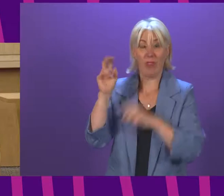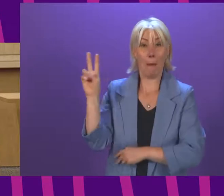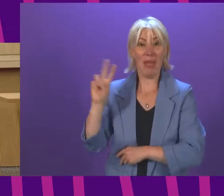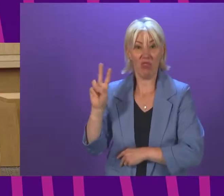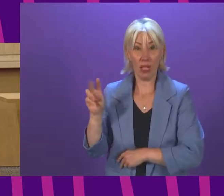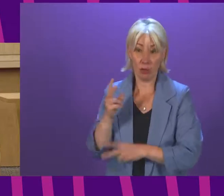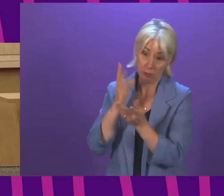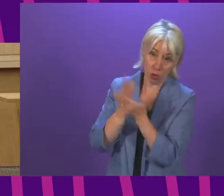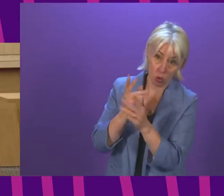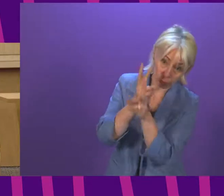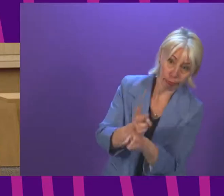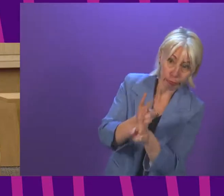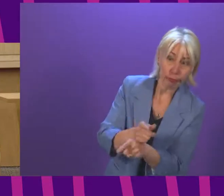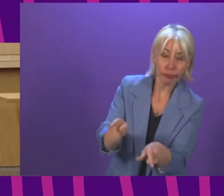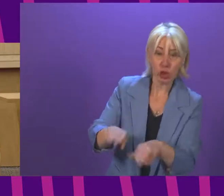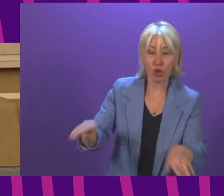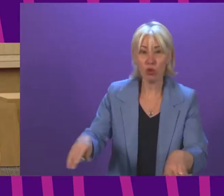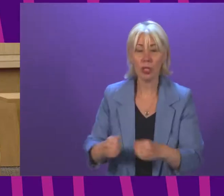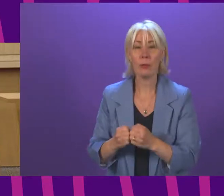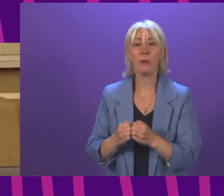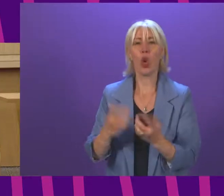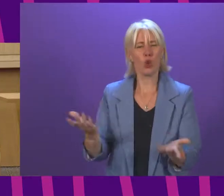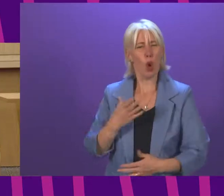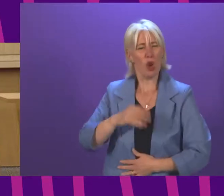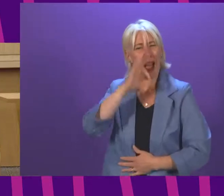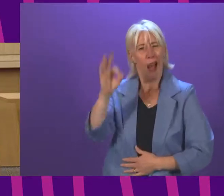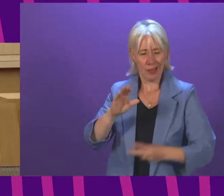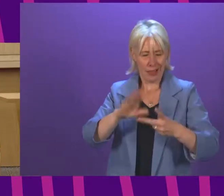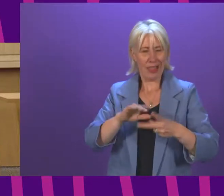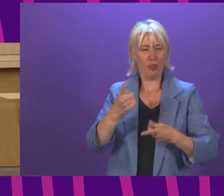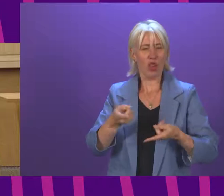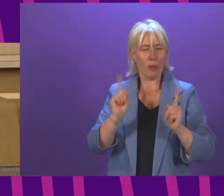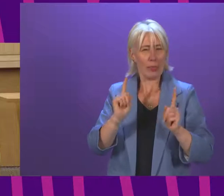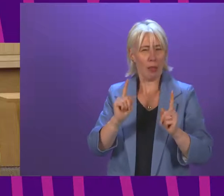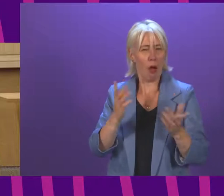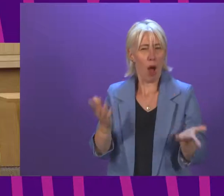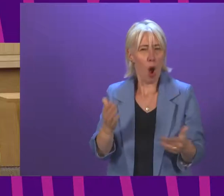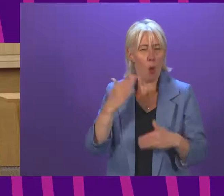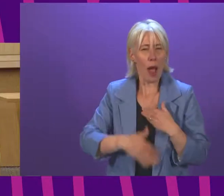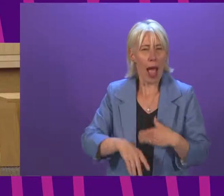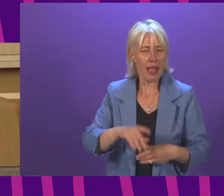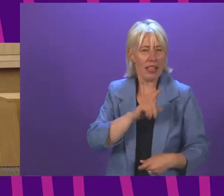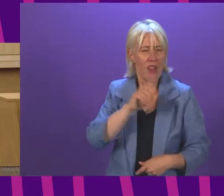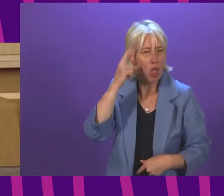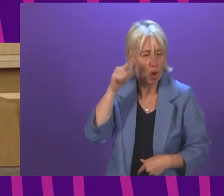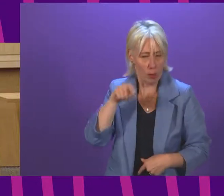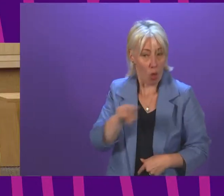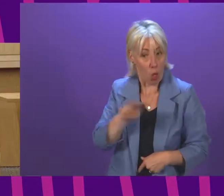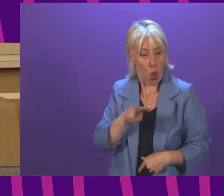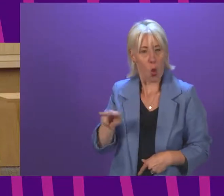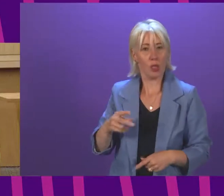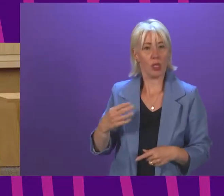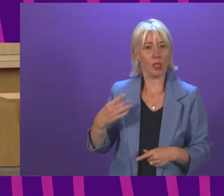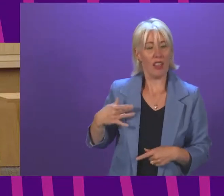ask the Deputy First Minister why consideration was not given to these victims in the inquiry